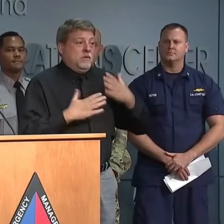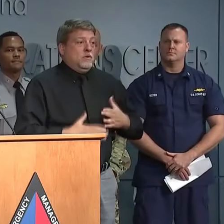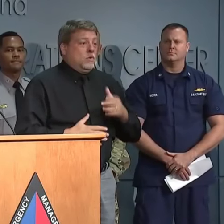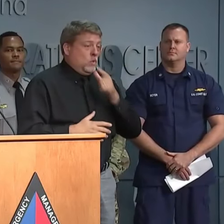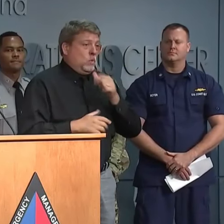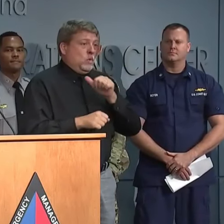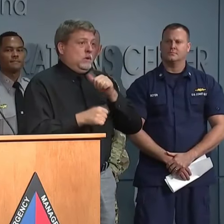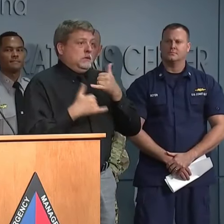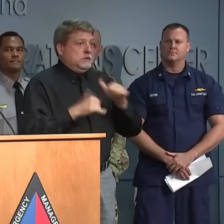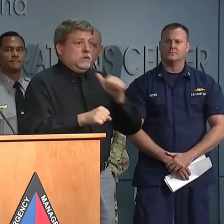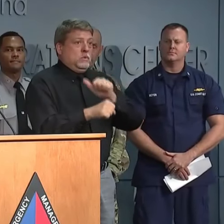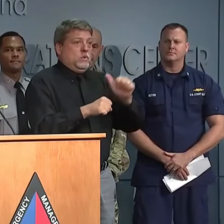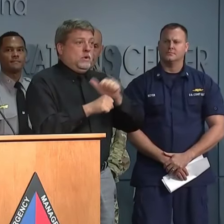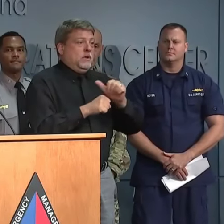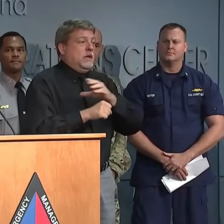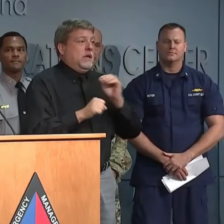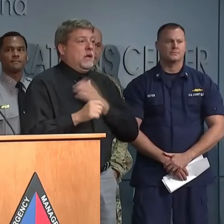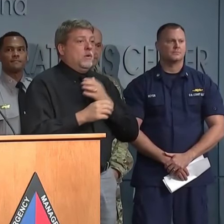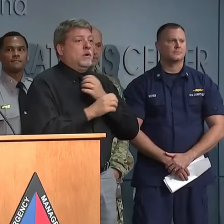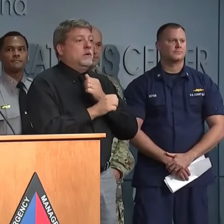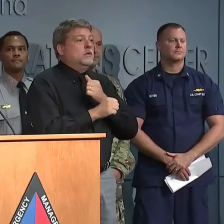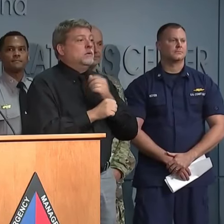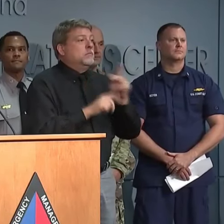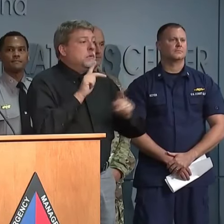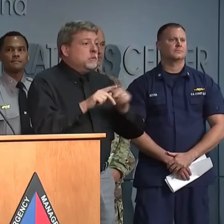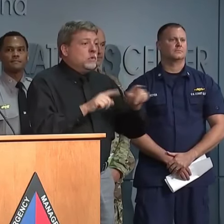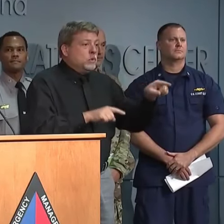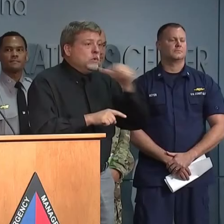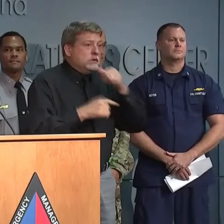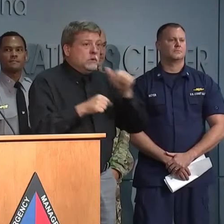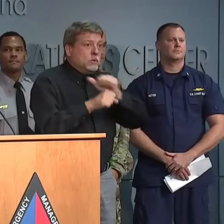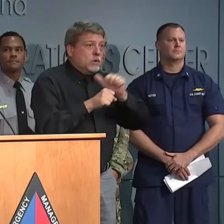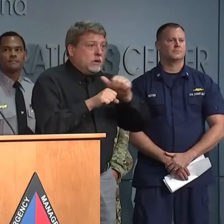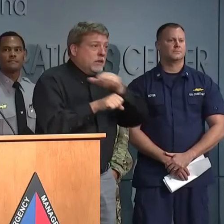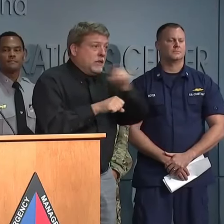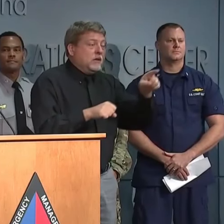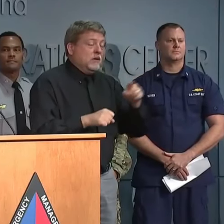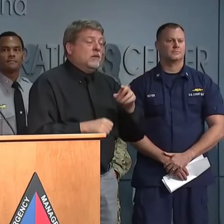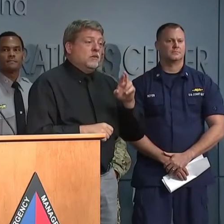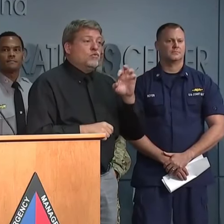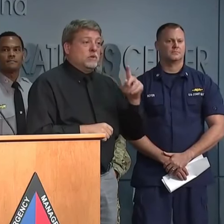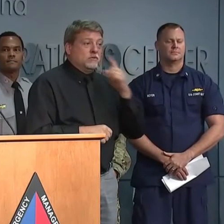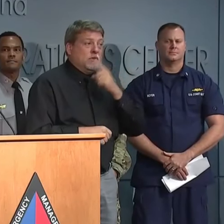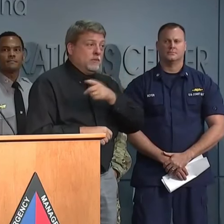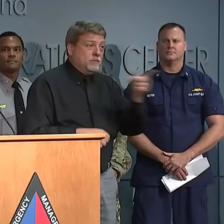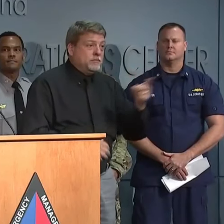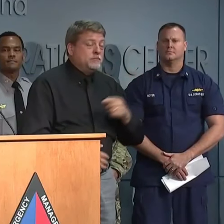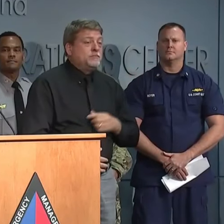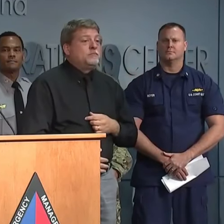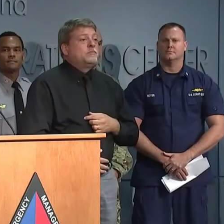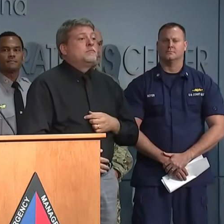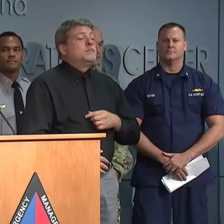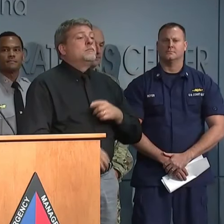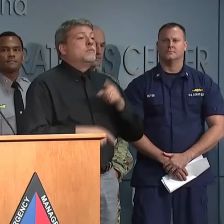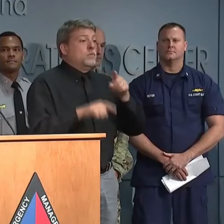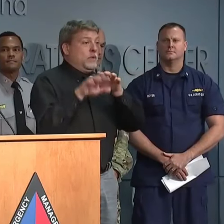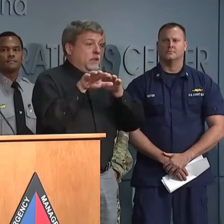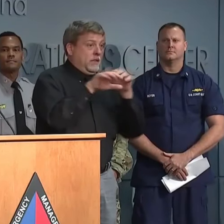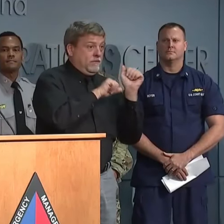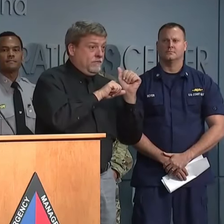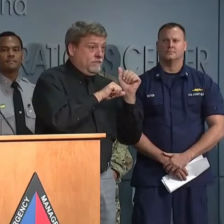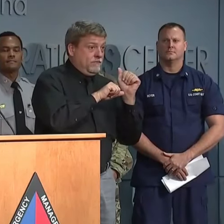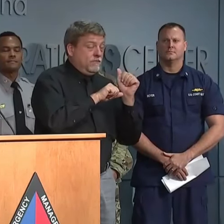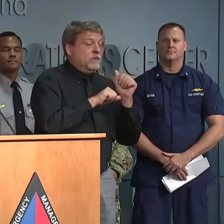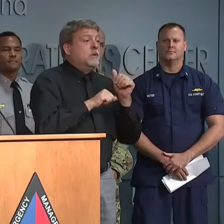who evacuated, stay away until those evacuation orders are lifted and listened to your local emergency officials.